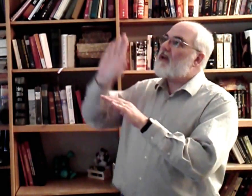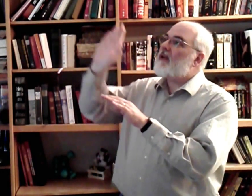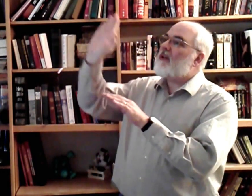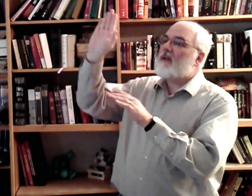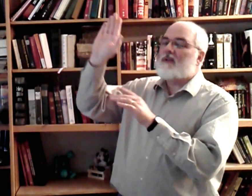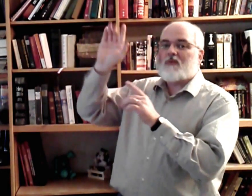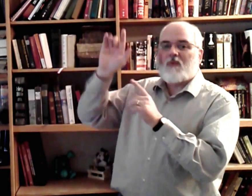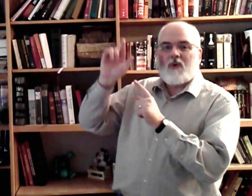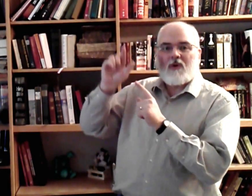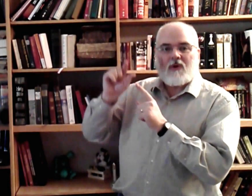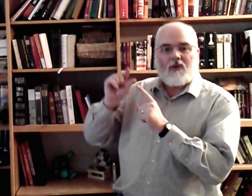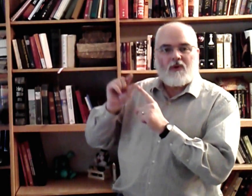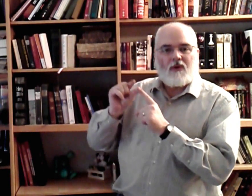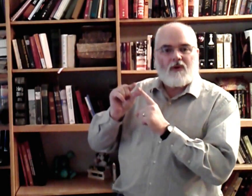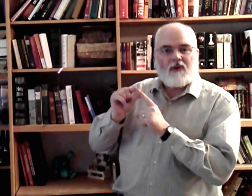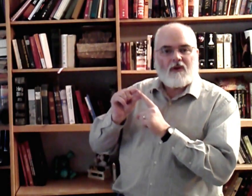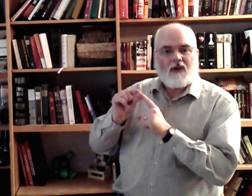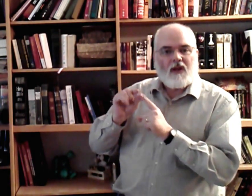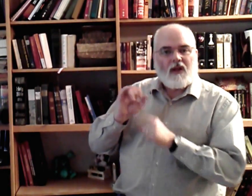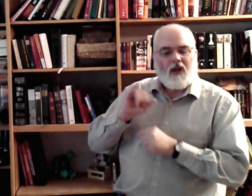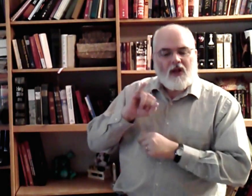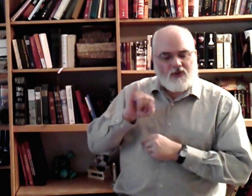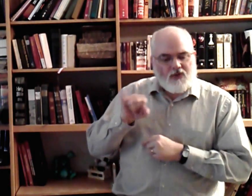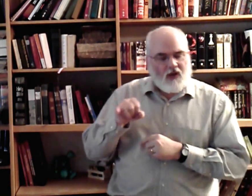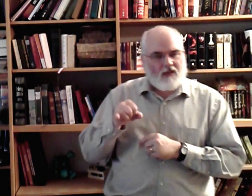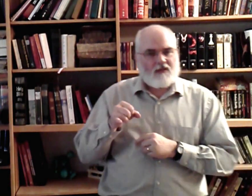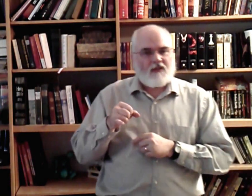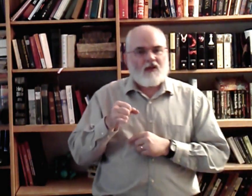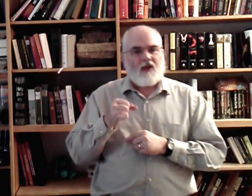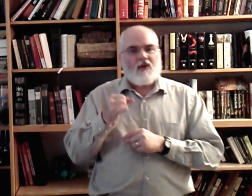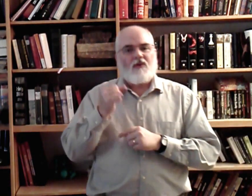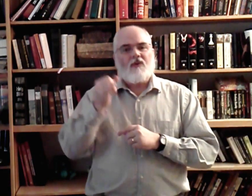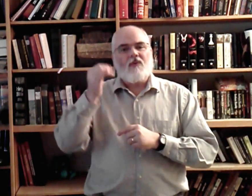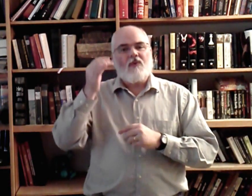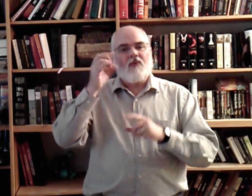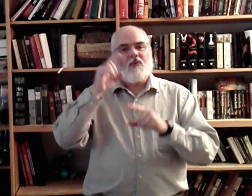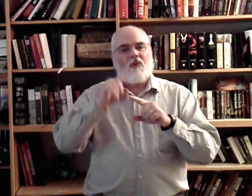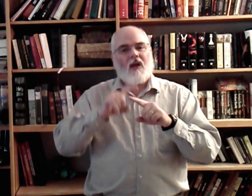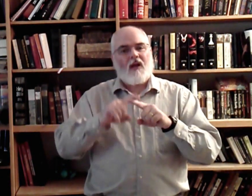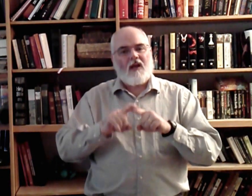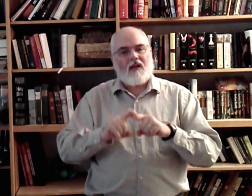His word, just to rest